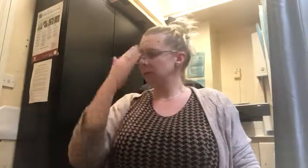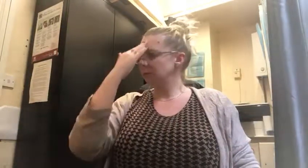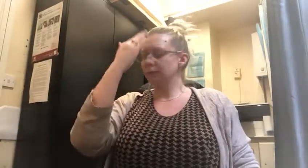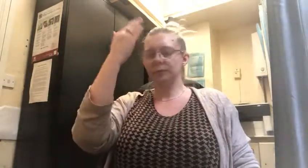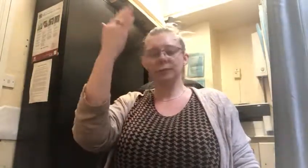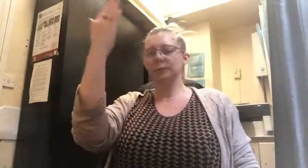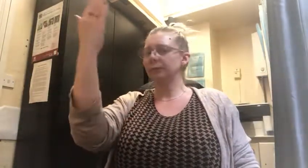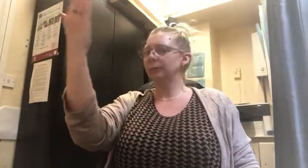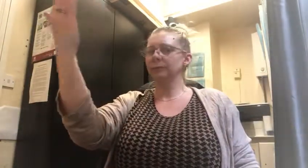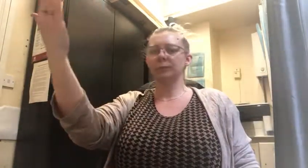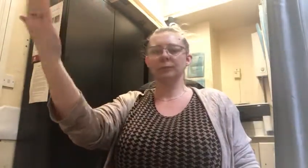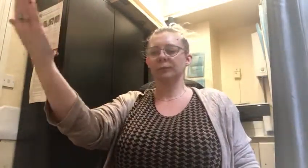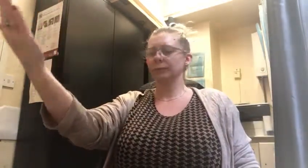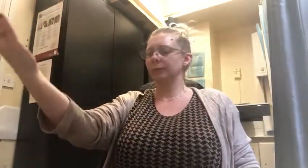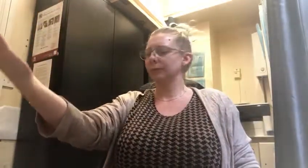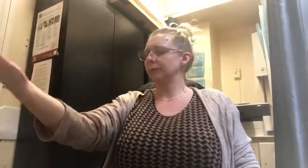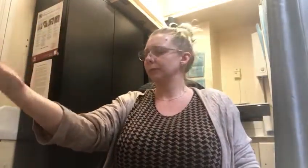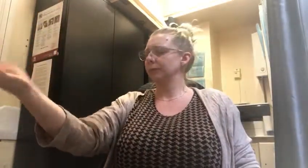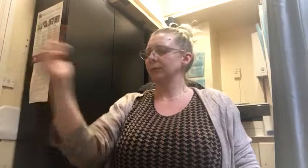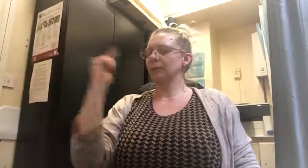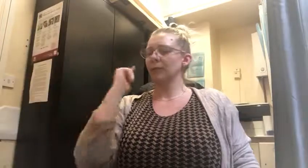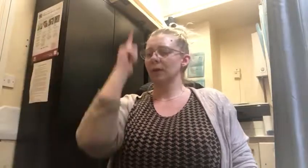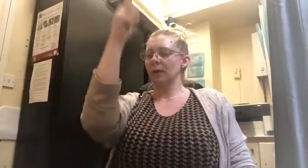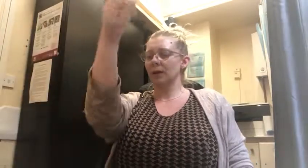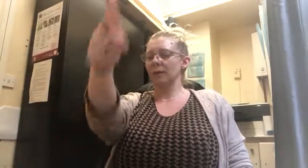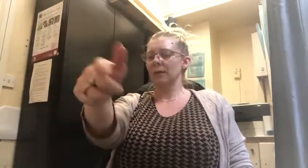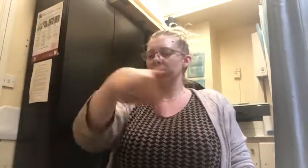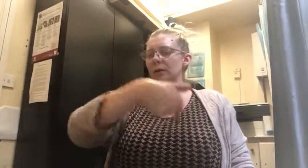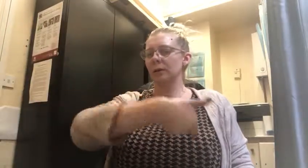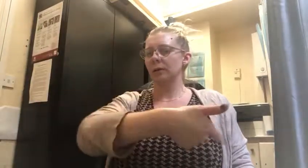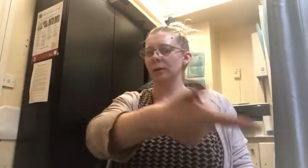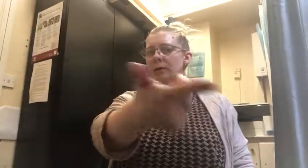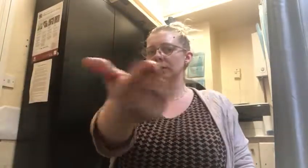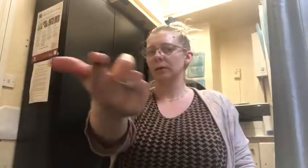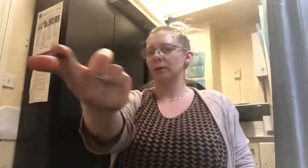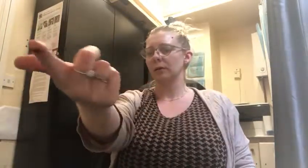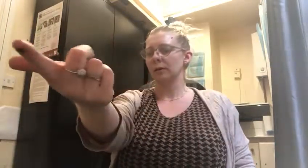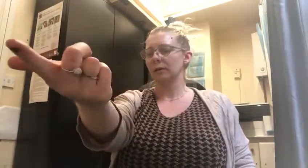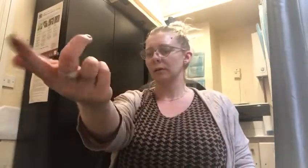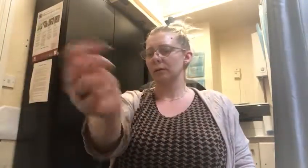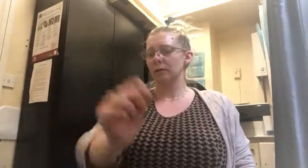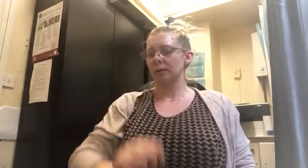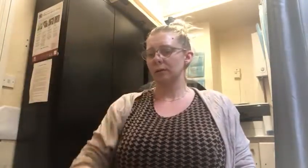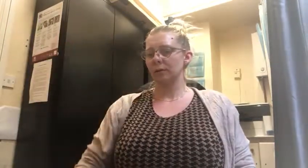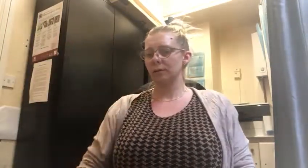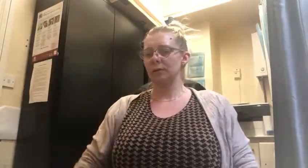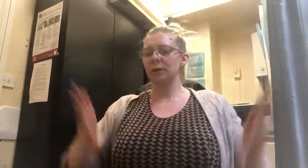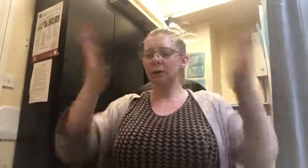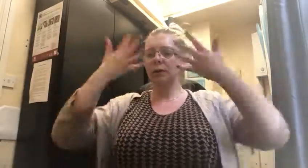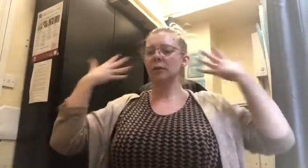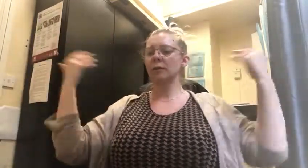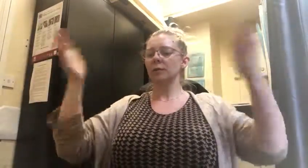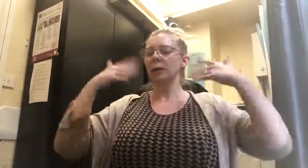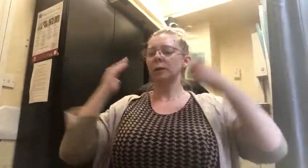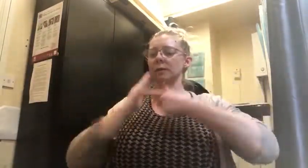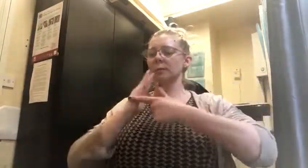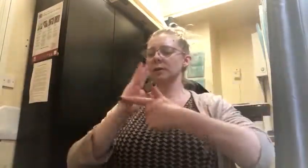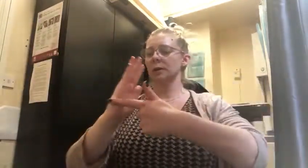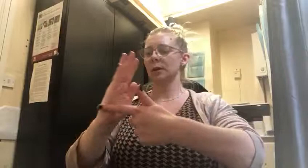And no one knows How far it goes If the wind my step